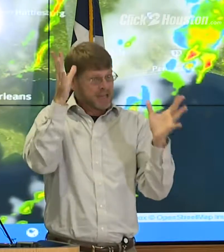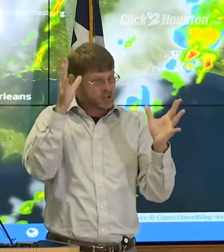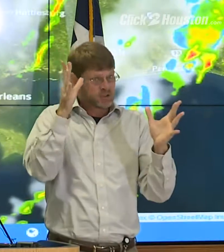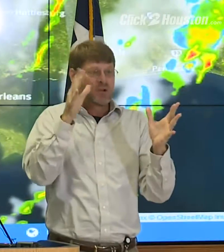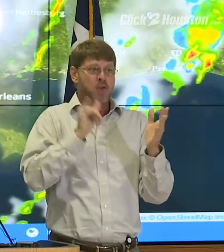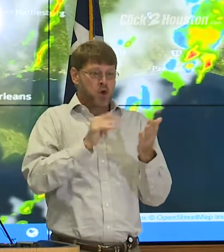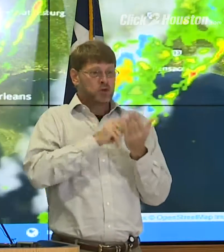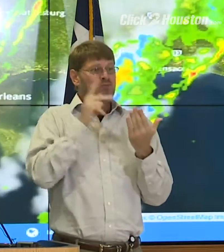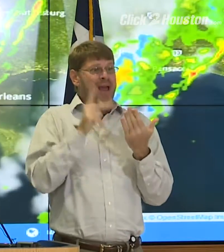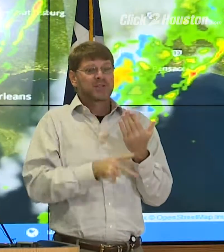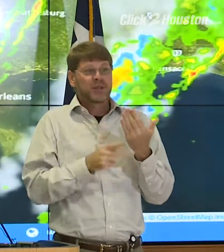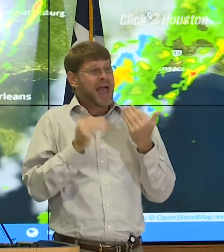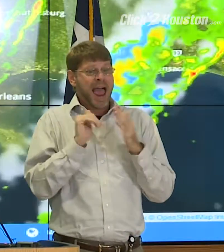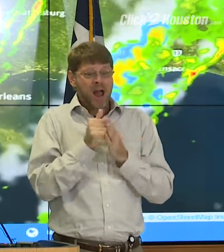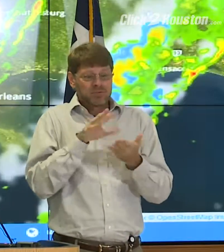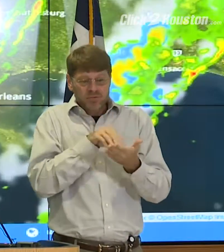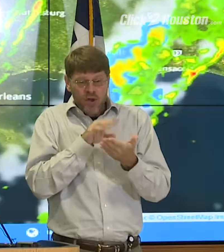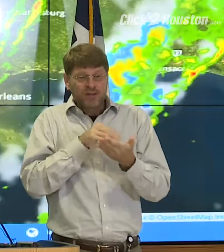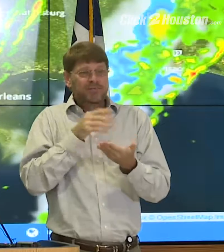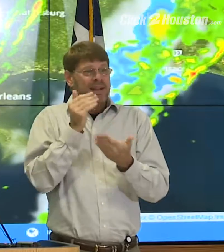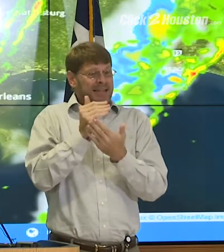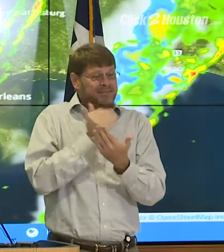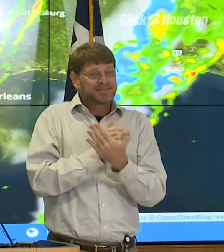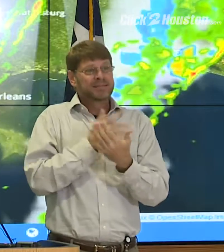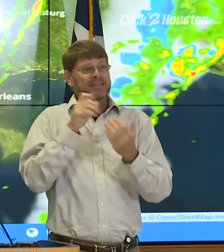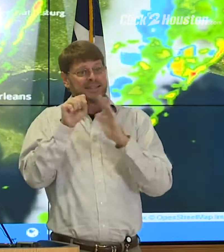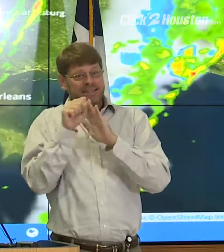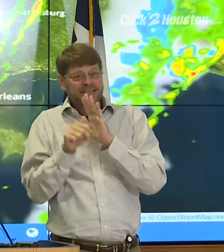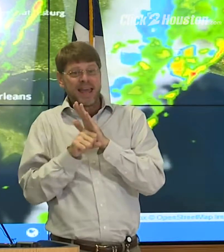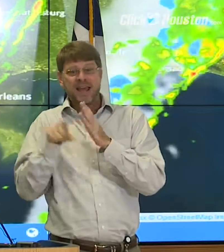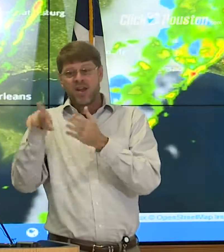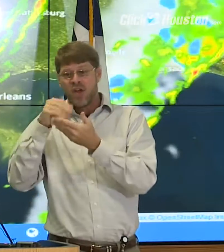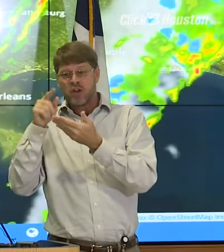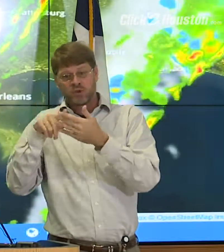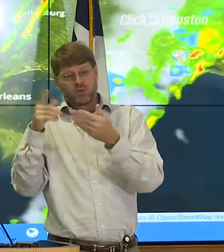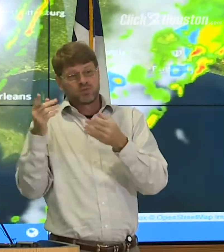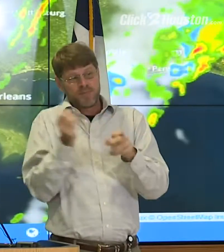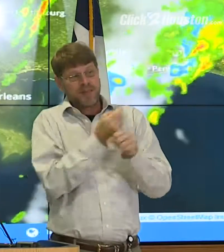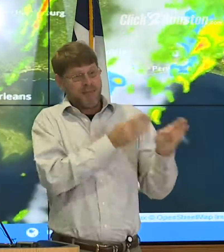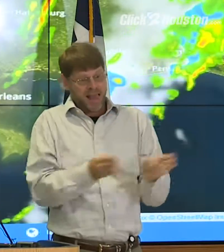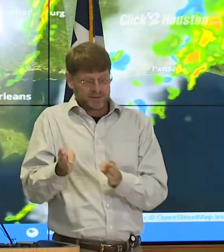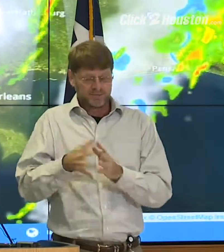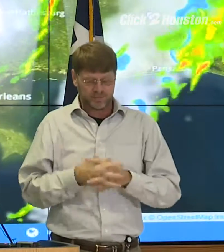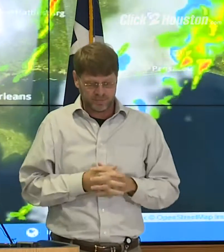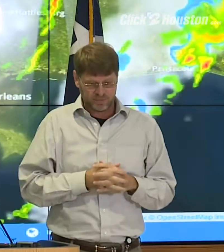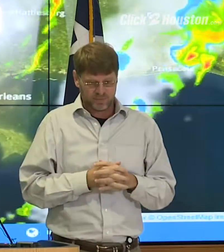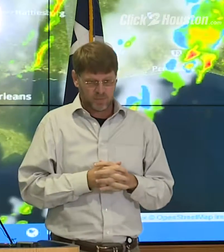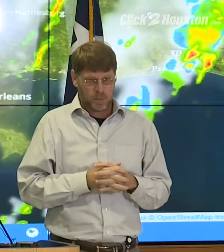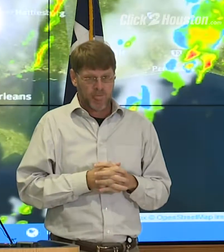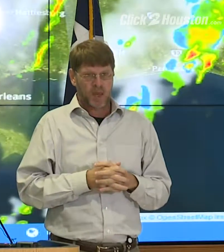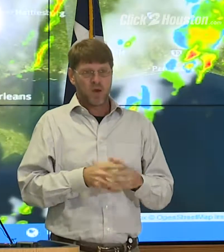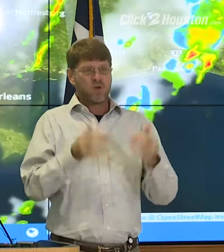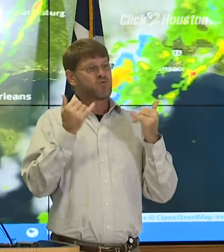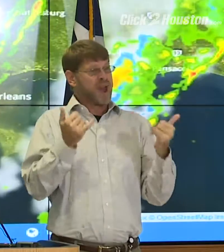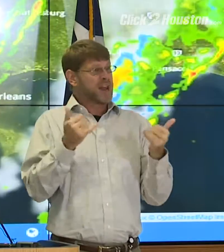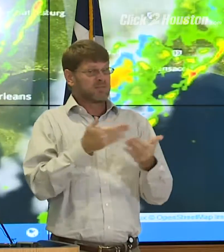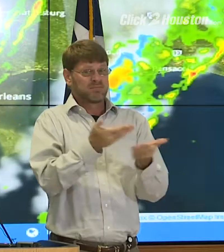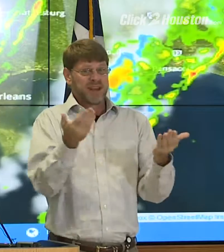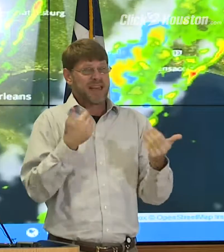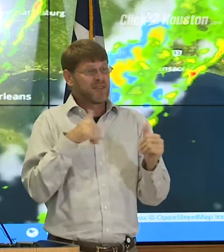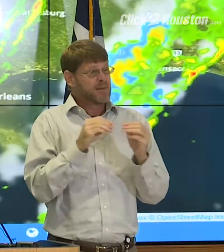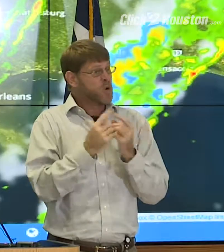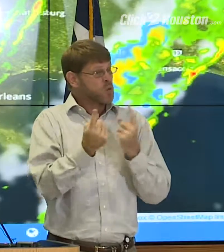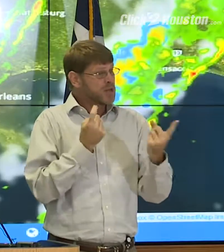programs are driven by the local government and our state counterparts. I guess right now I'll just open it up to any further